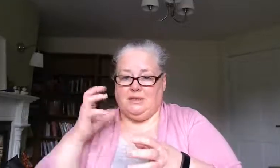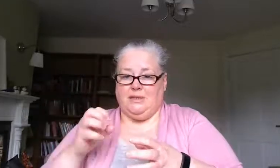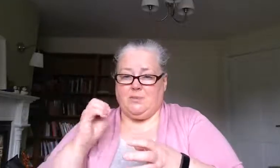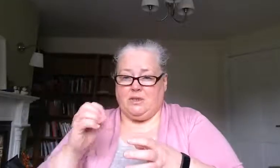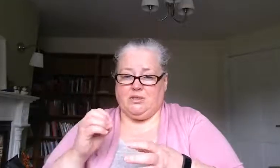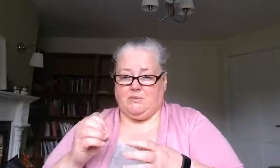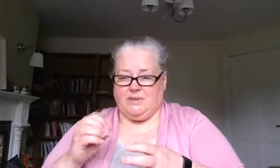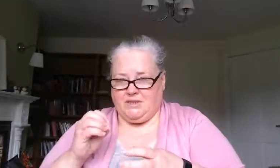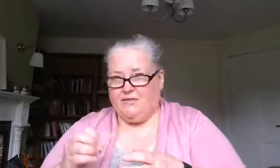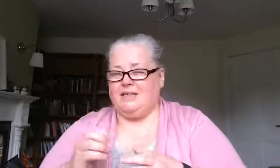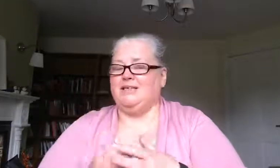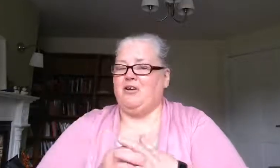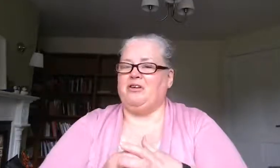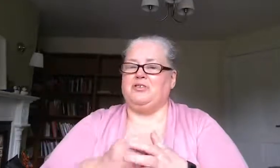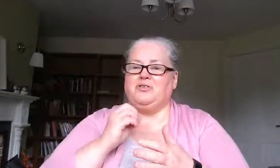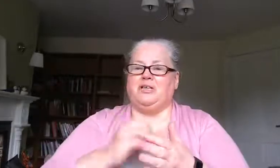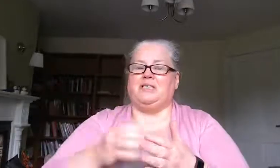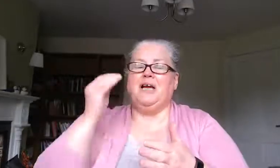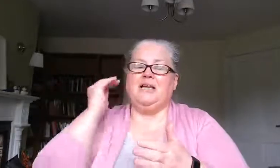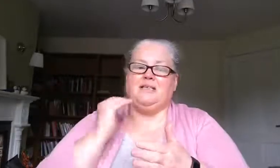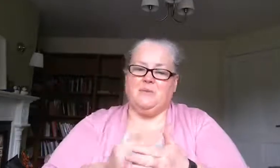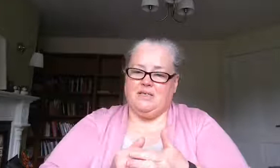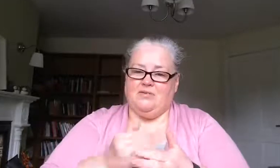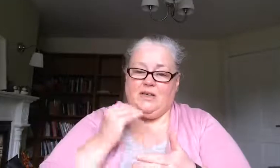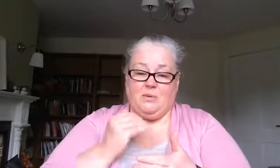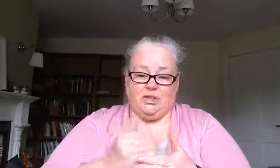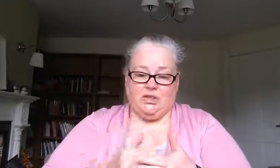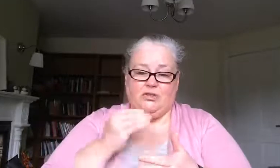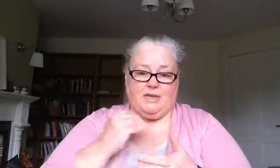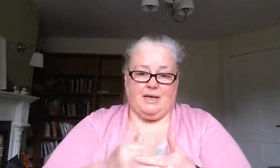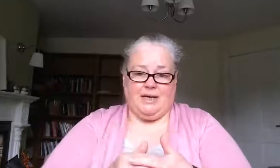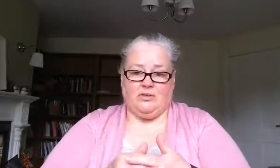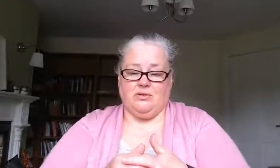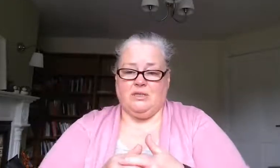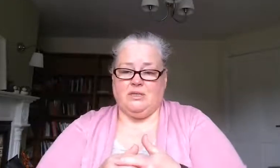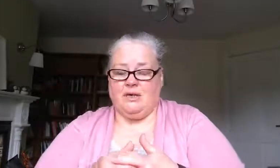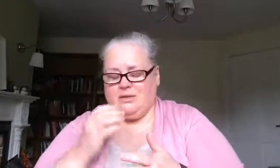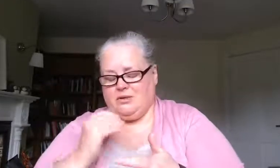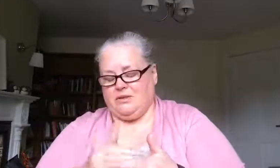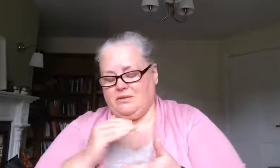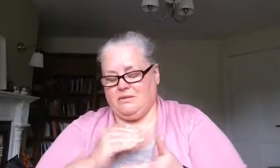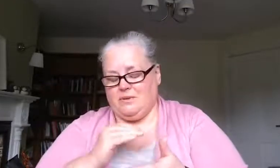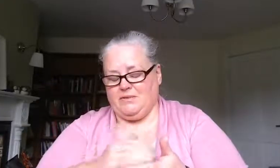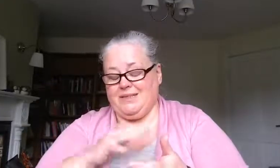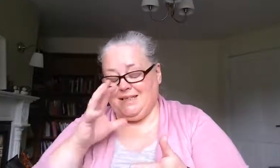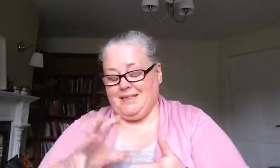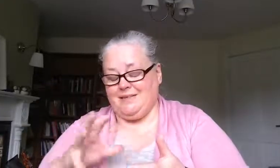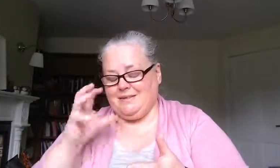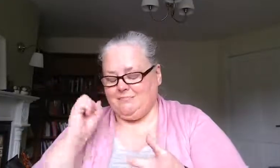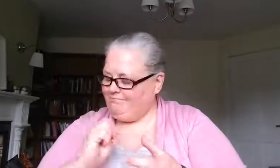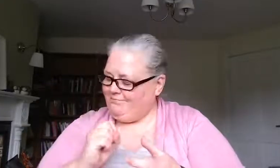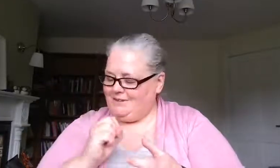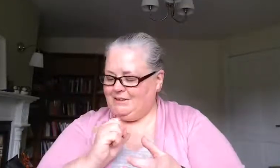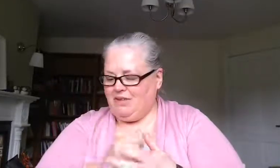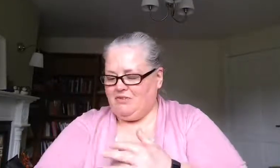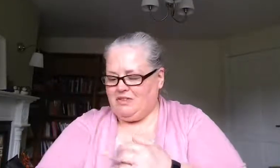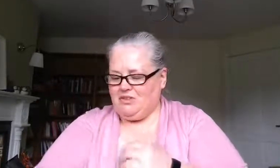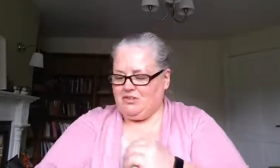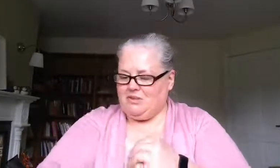deal especially specifically sorry don't die specifically with children and adults sorry teens definitely don't die